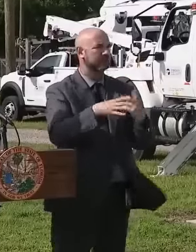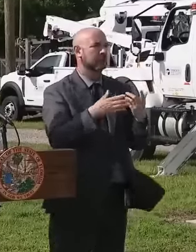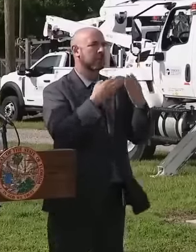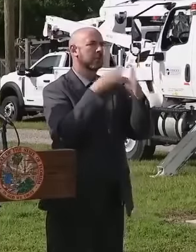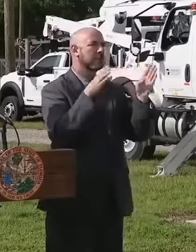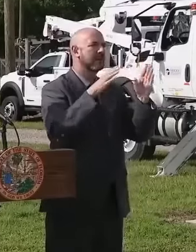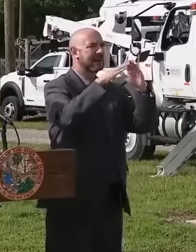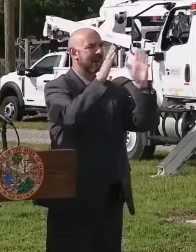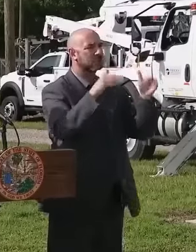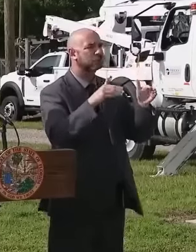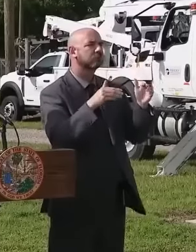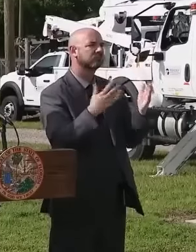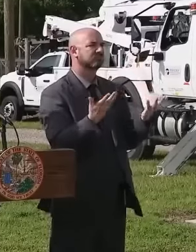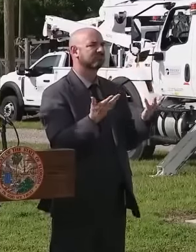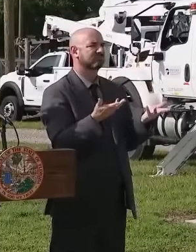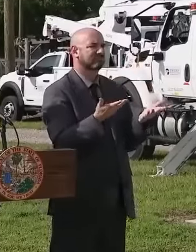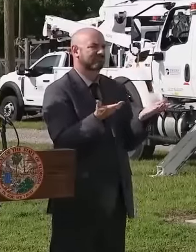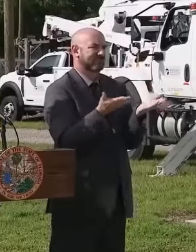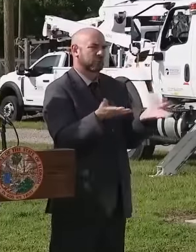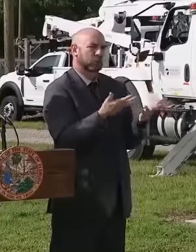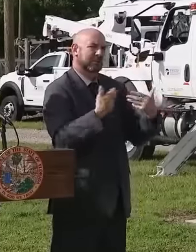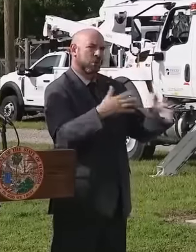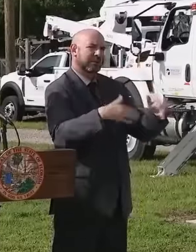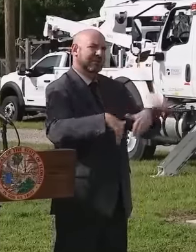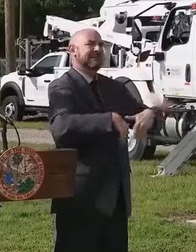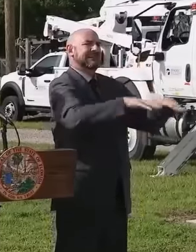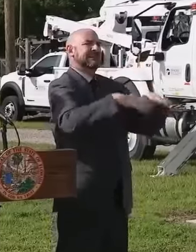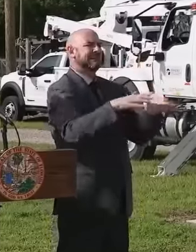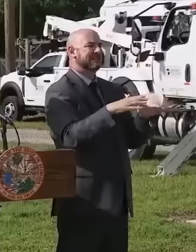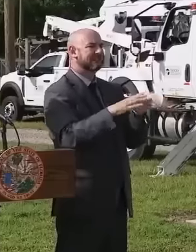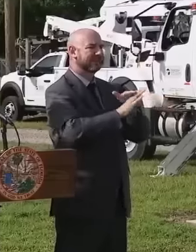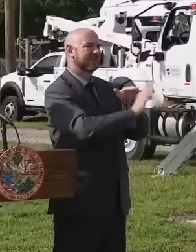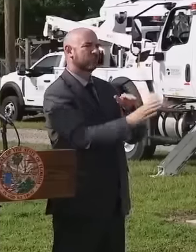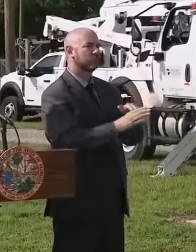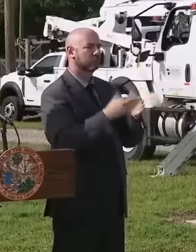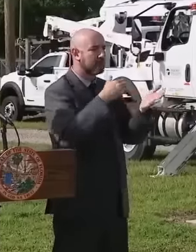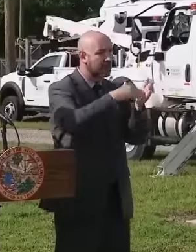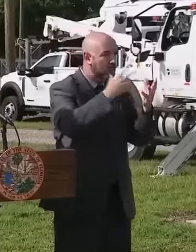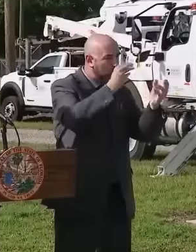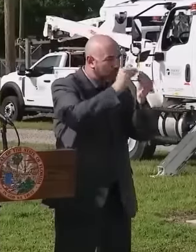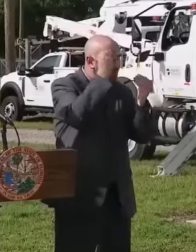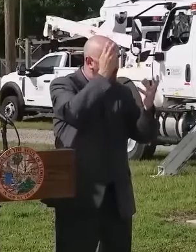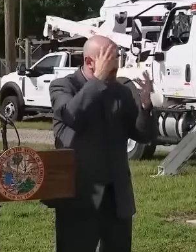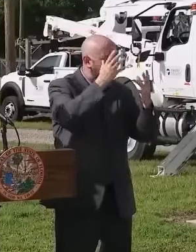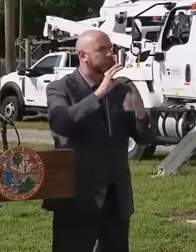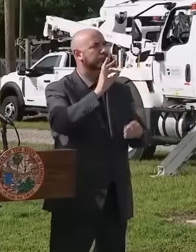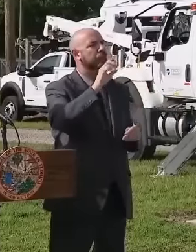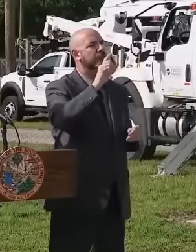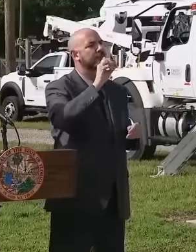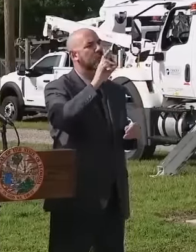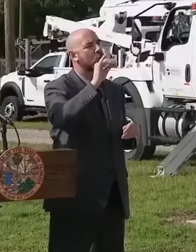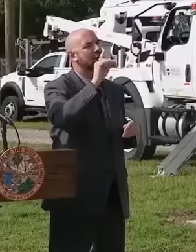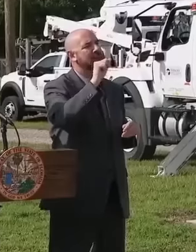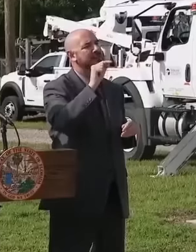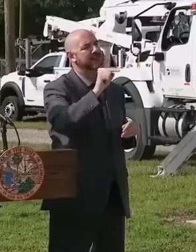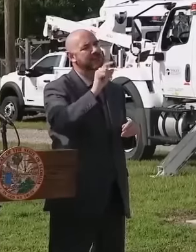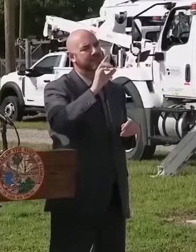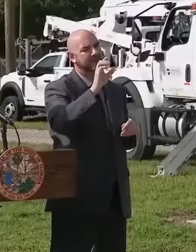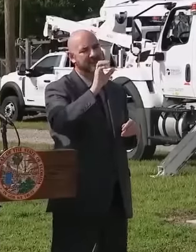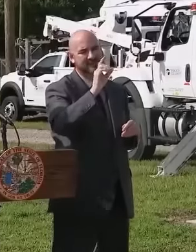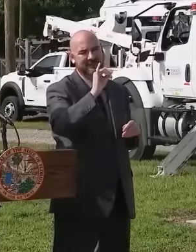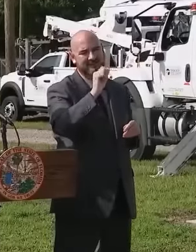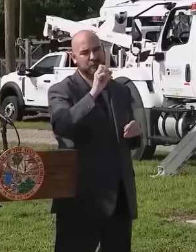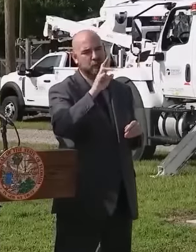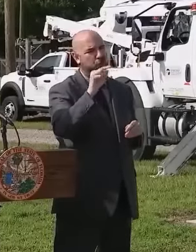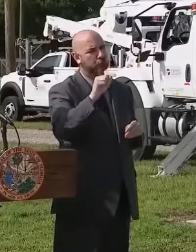that, again, as the governor has already mentioned, visit floridadisaster.org slash evacuation orders to find out if you are under an evacuation